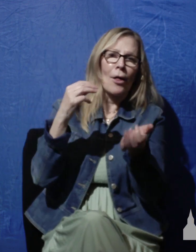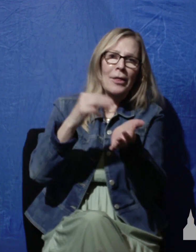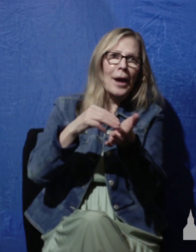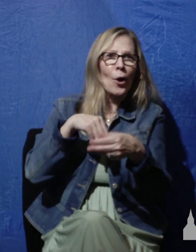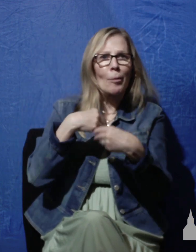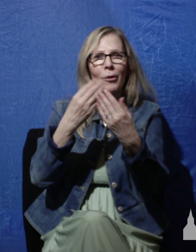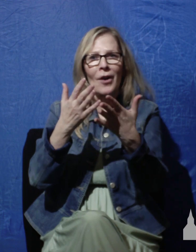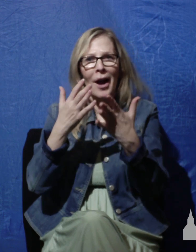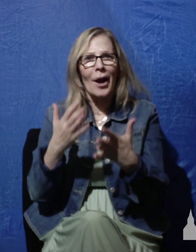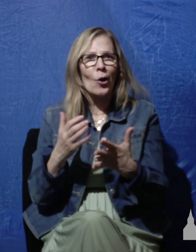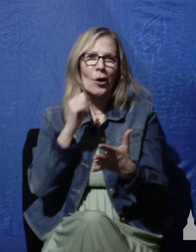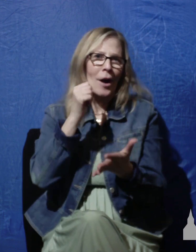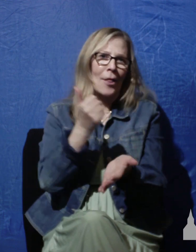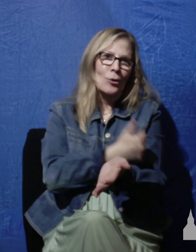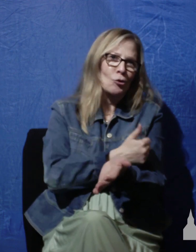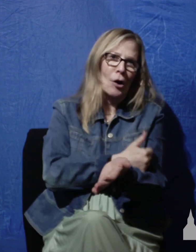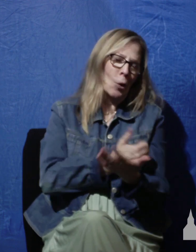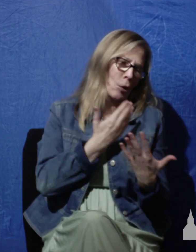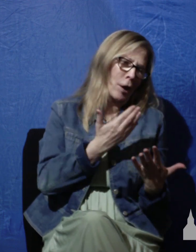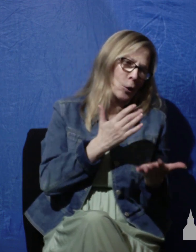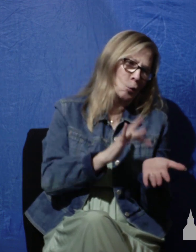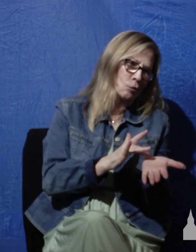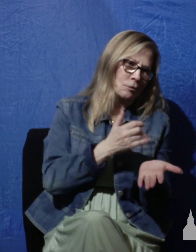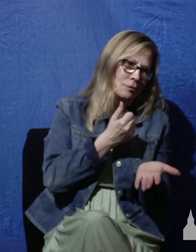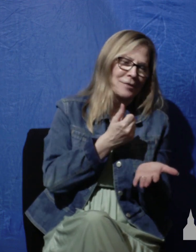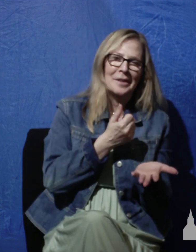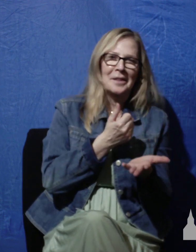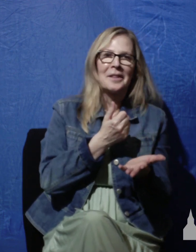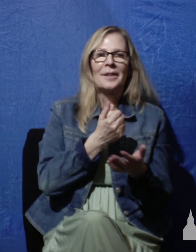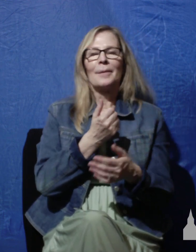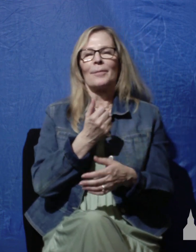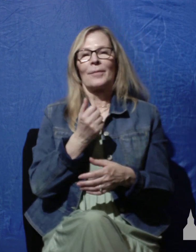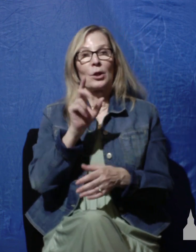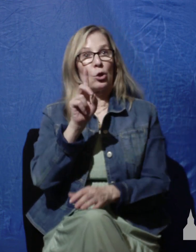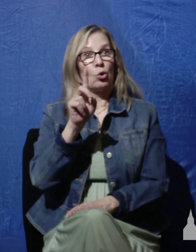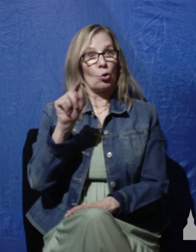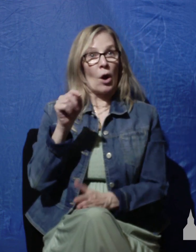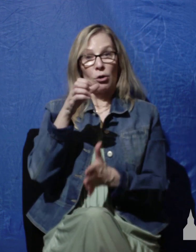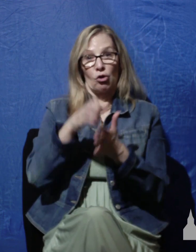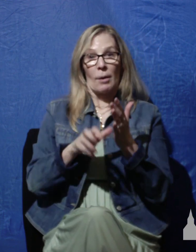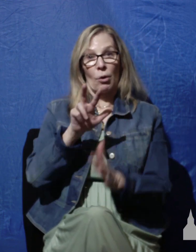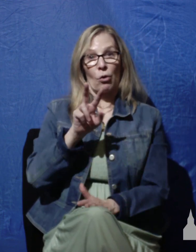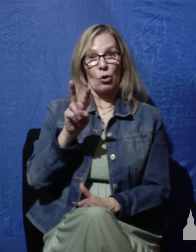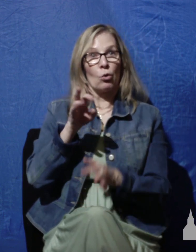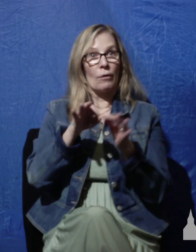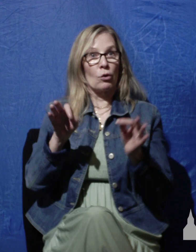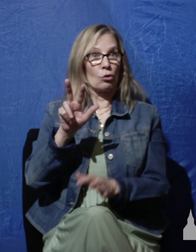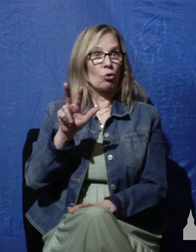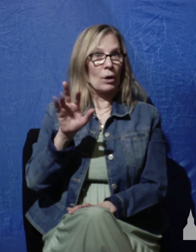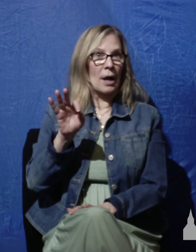not a drug. Listen to what the Lord says in Deuteronomy chapter 32, verse 39. Powerful words.